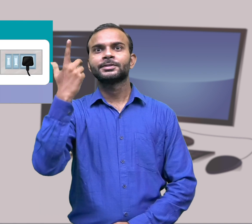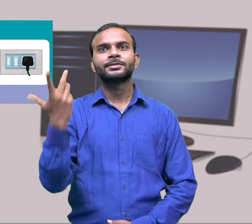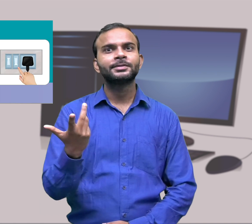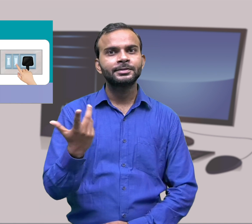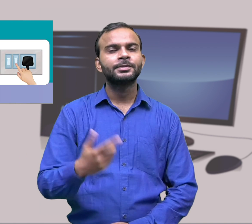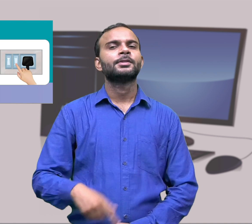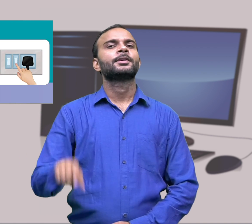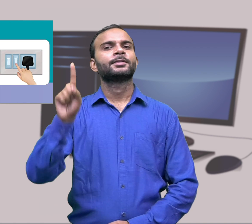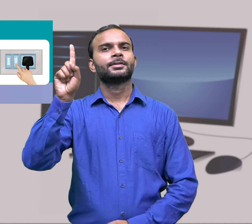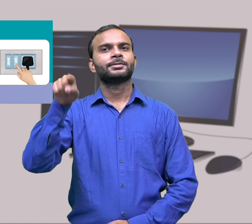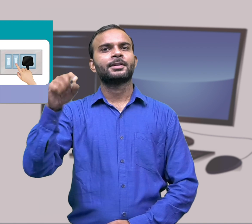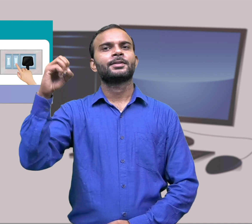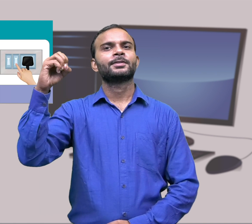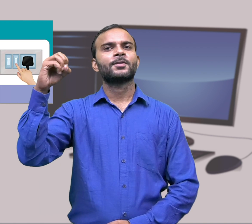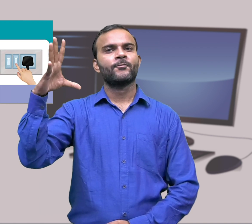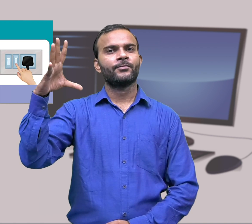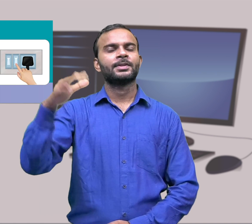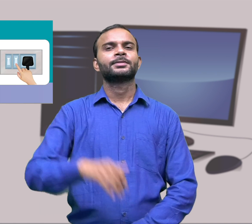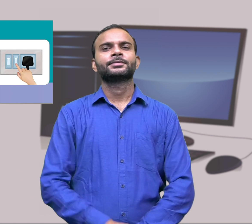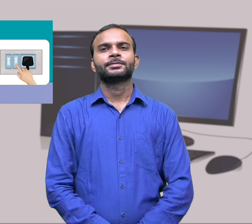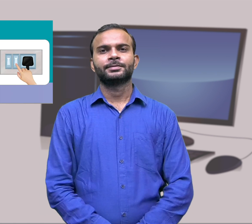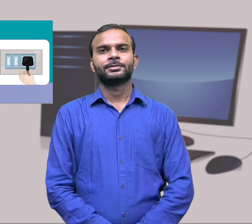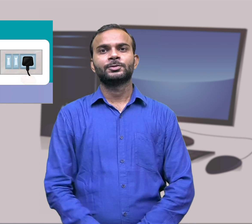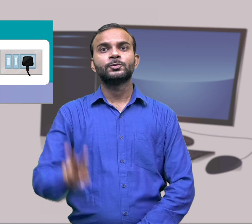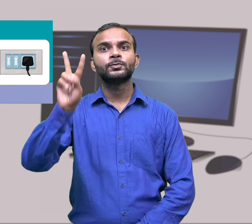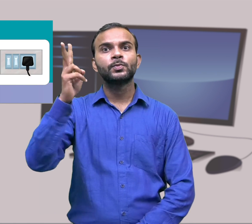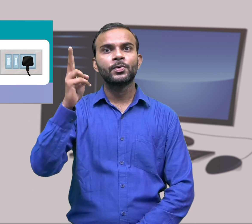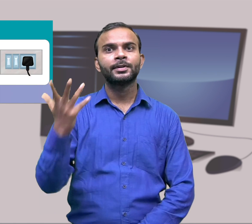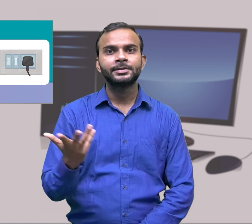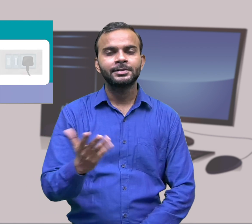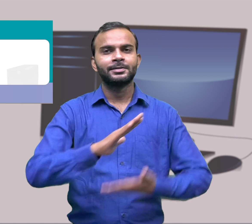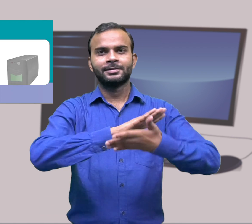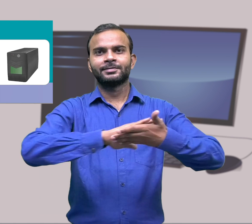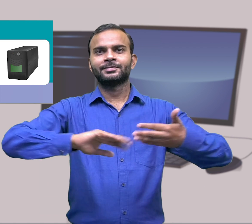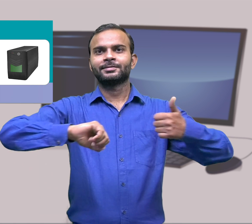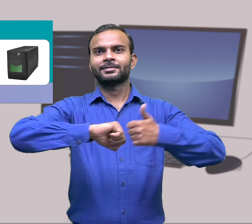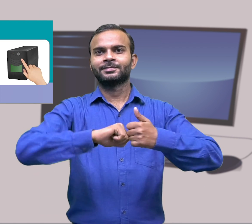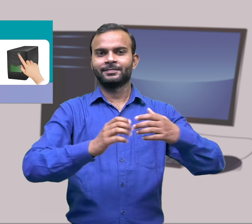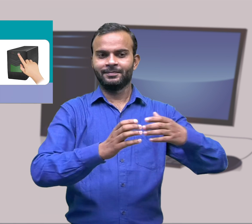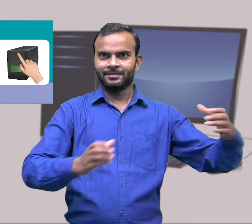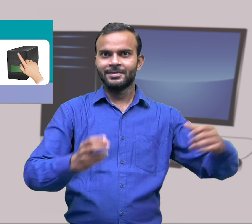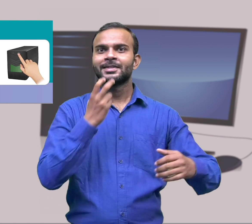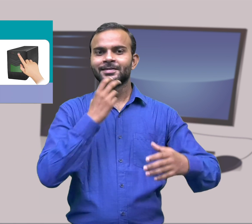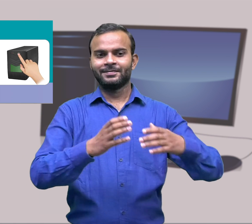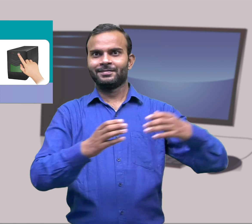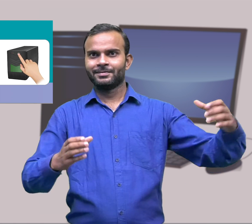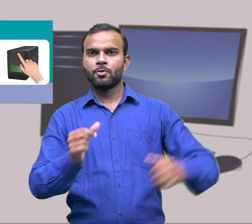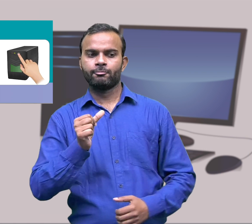Step 1. First switch on the main power. Step 2. Now switch on the